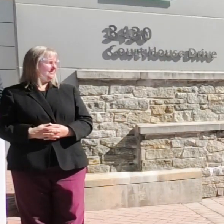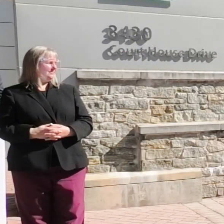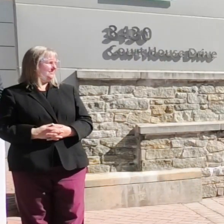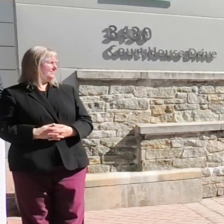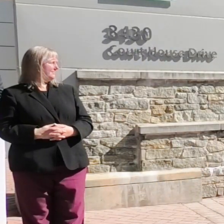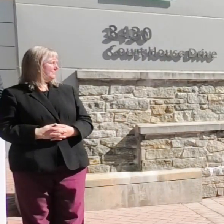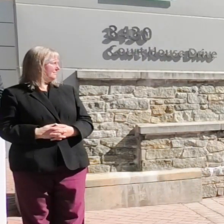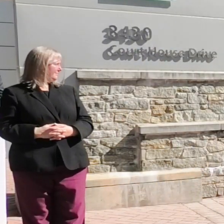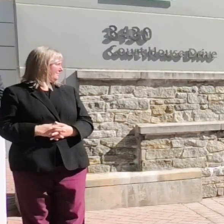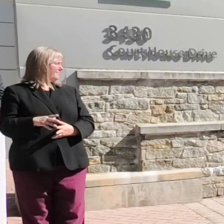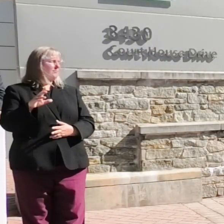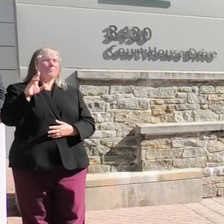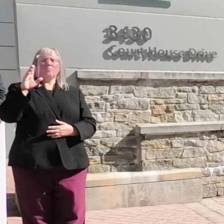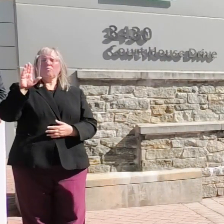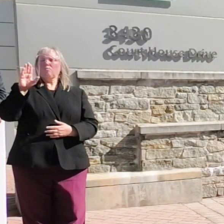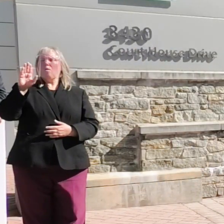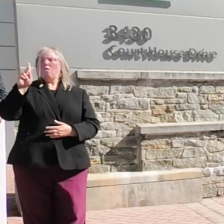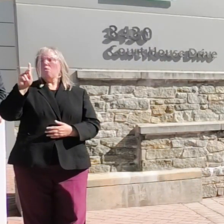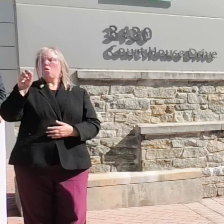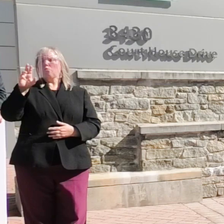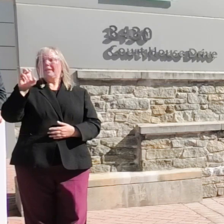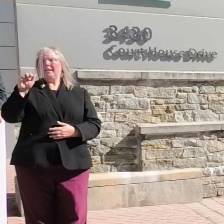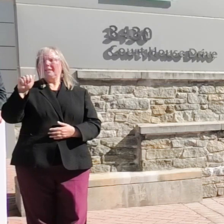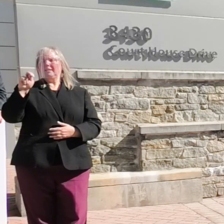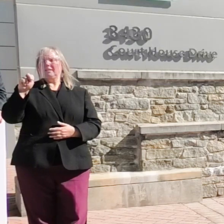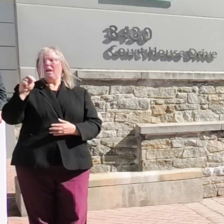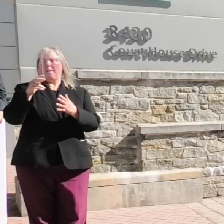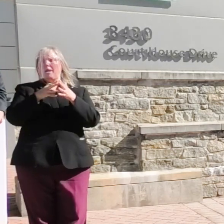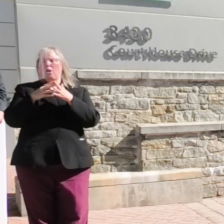Korean American Senior Association.